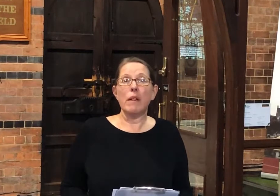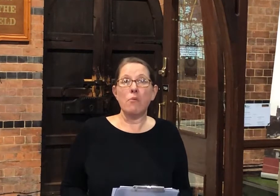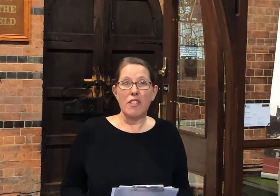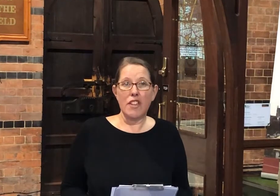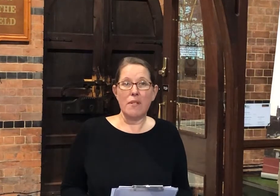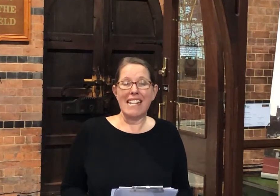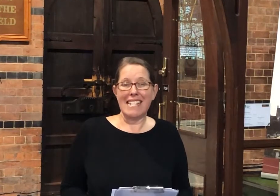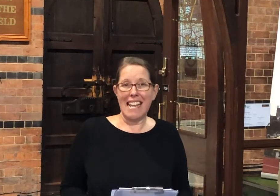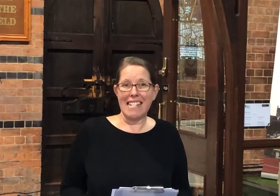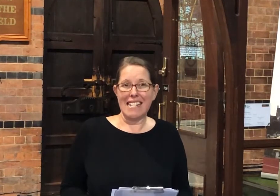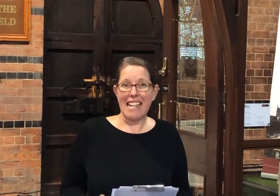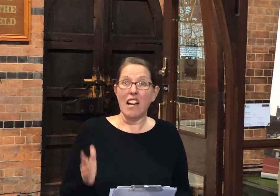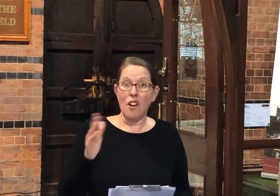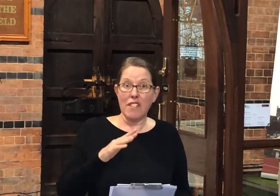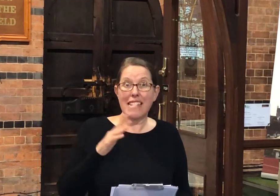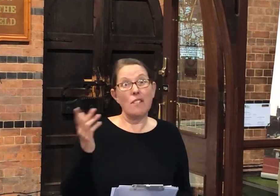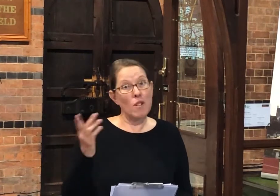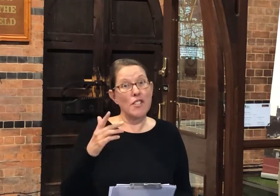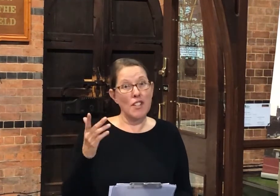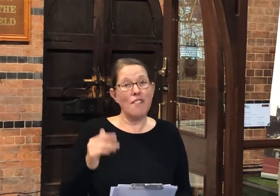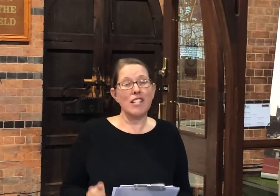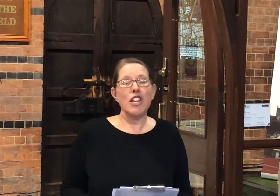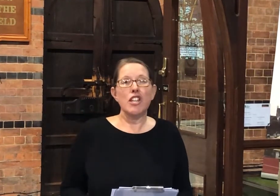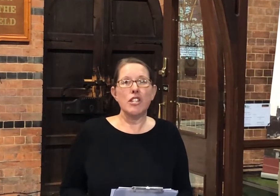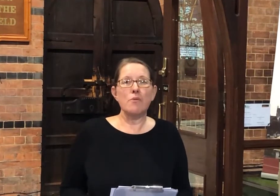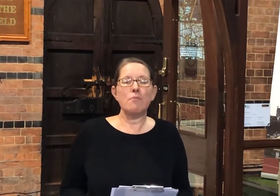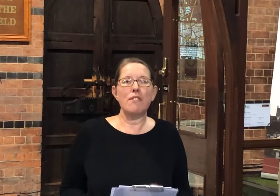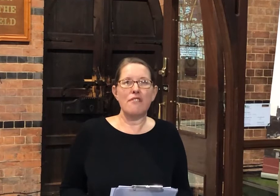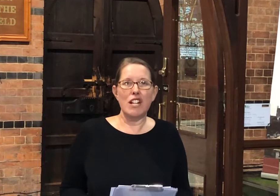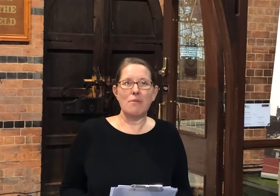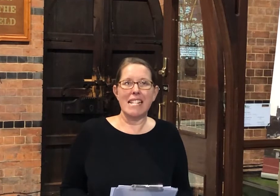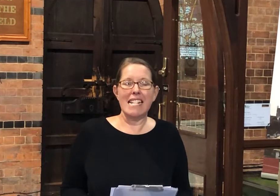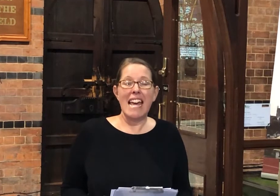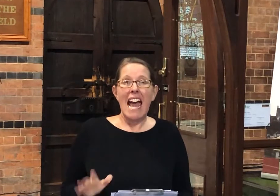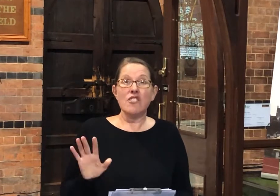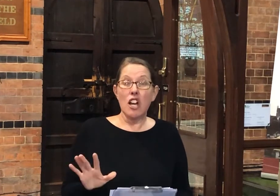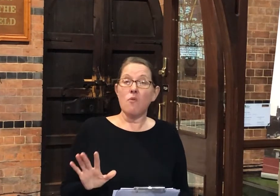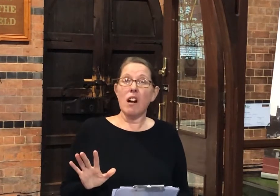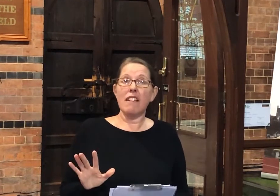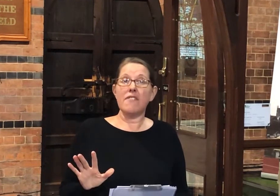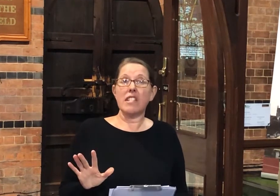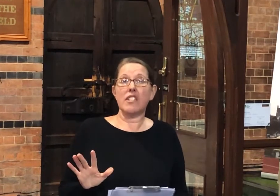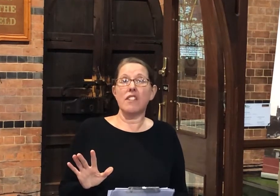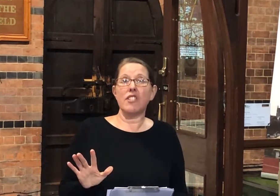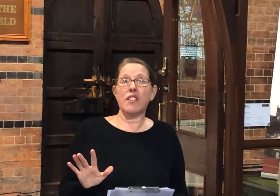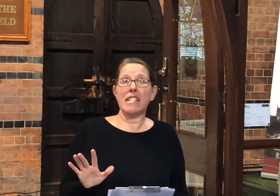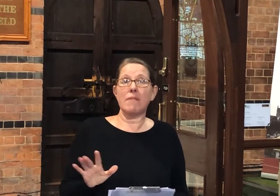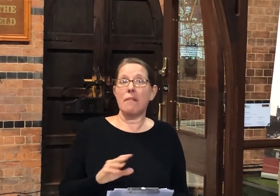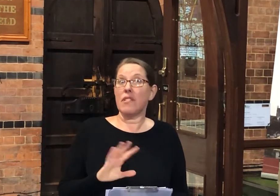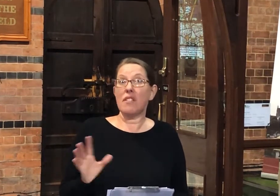be with you in attendance and obviously which service you would prefer to attend. don't worry if there's a service during September that you